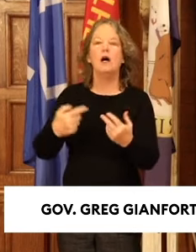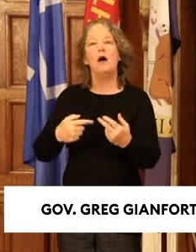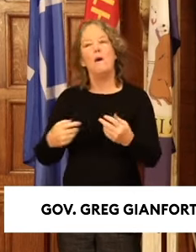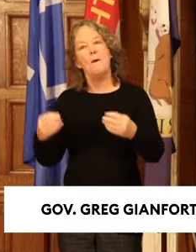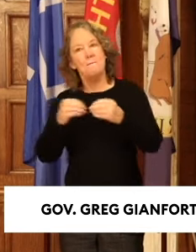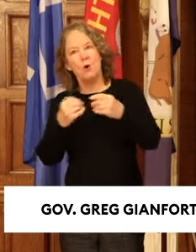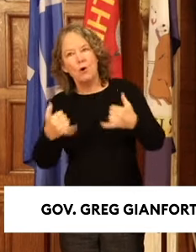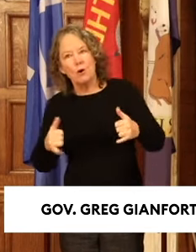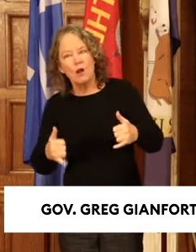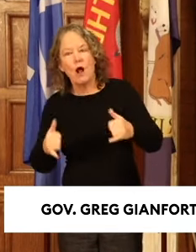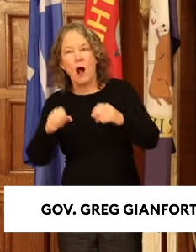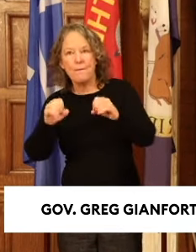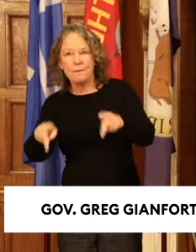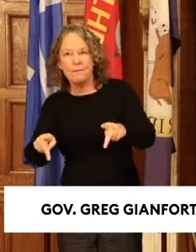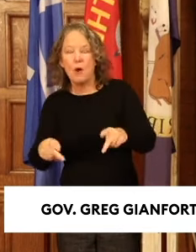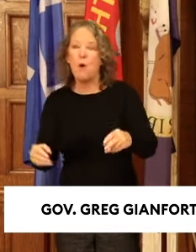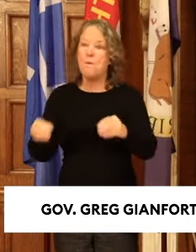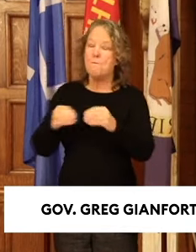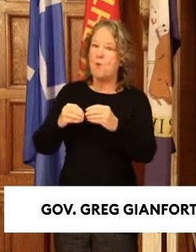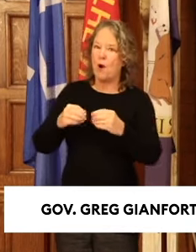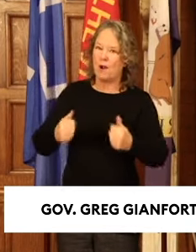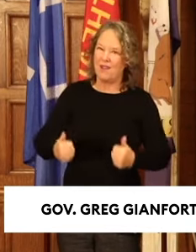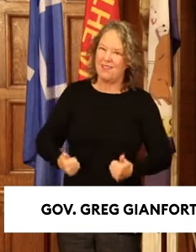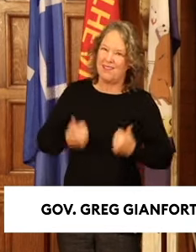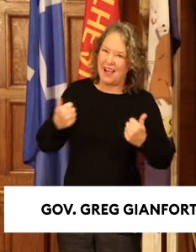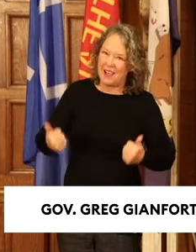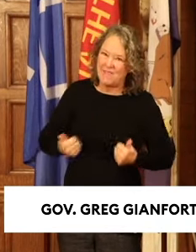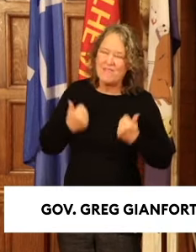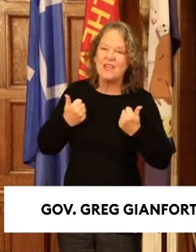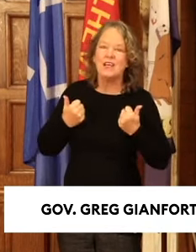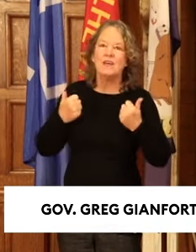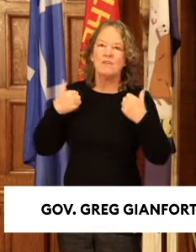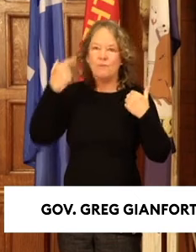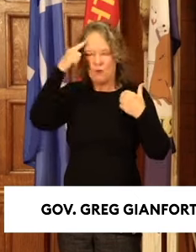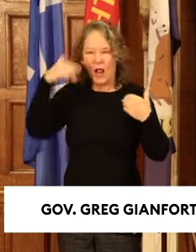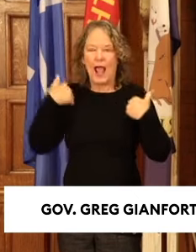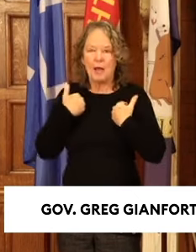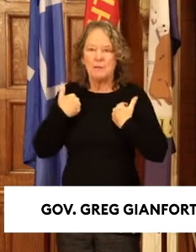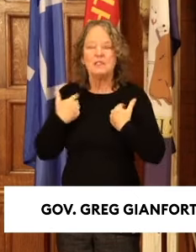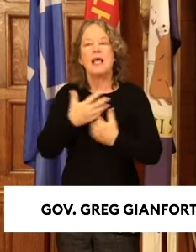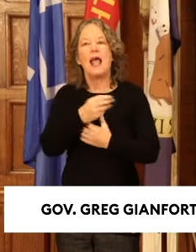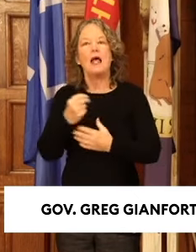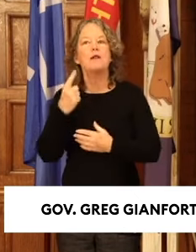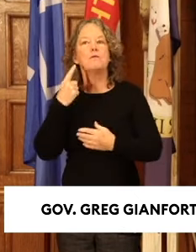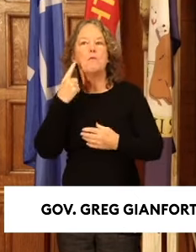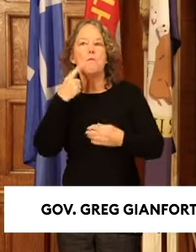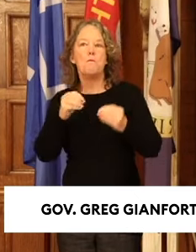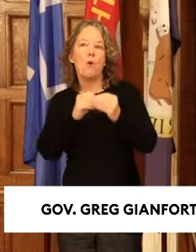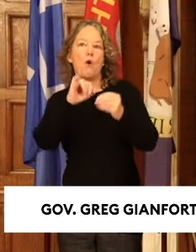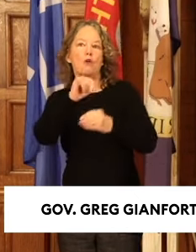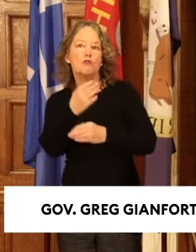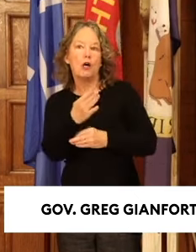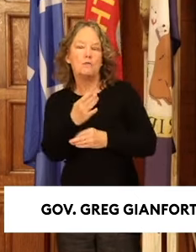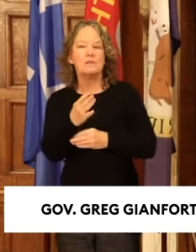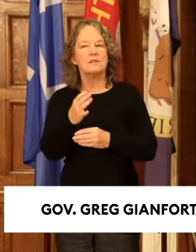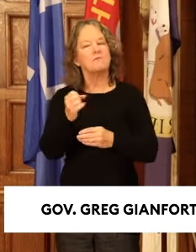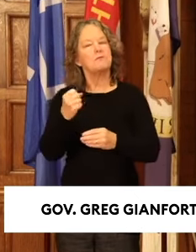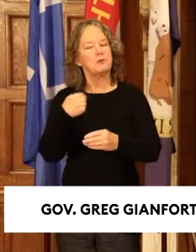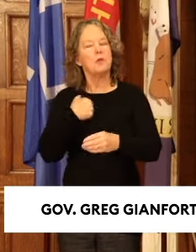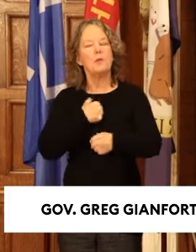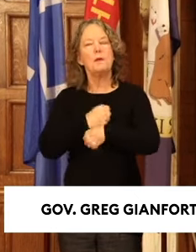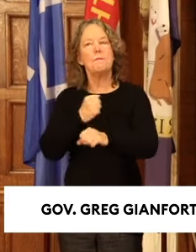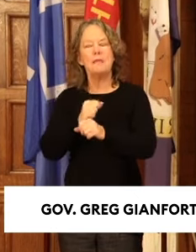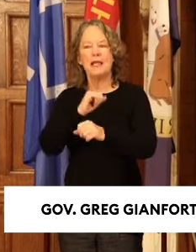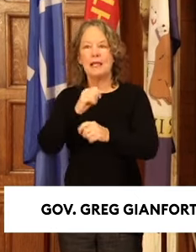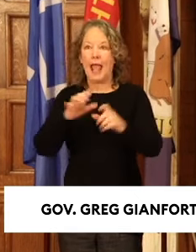recreational opportunities, more wildlife habitat, and more jobs. It's why we've made active forest management a